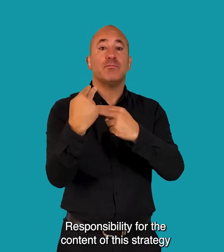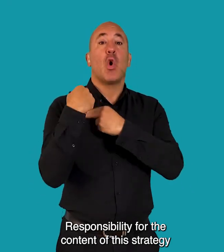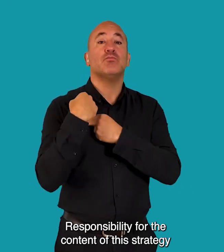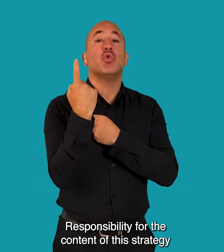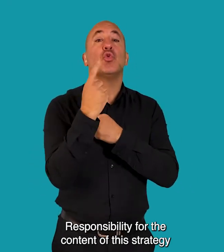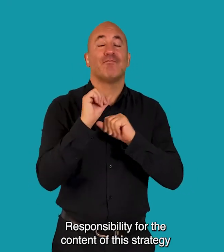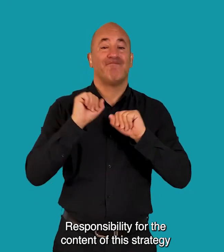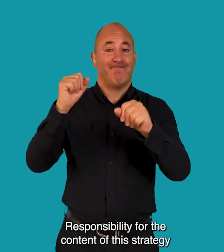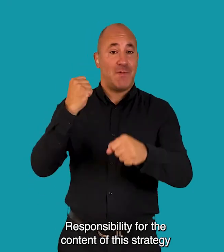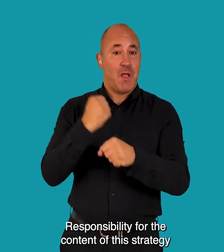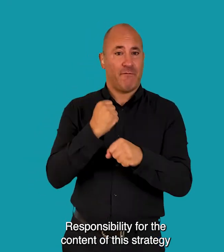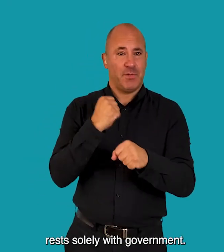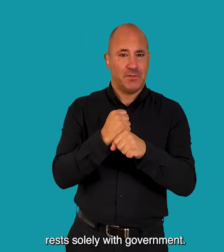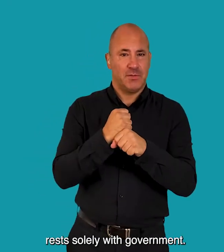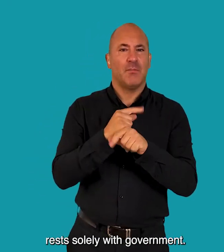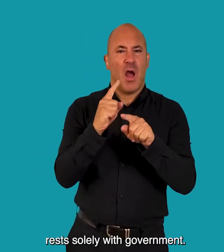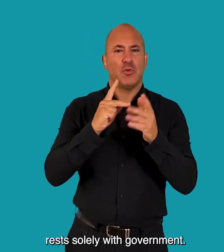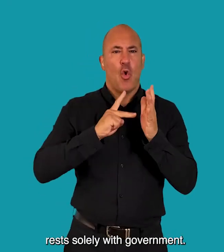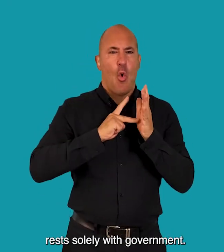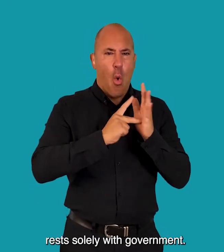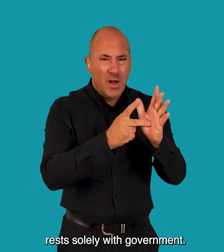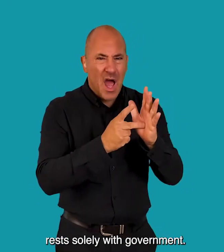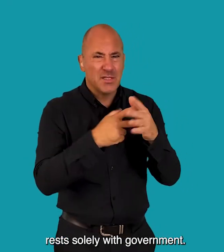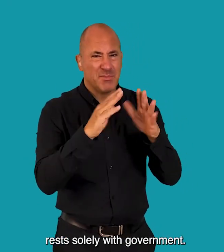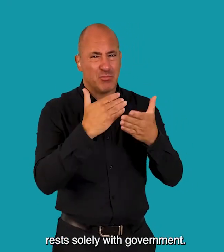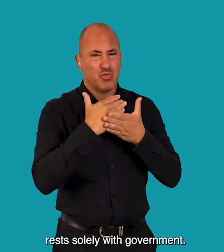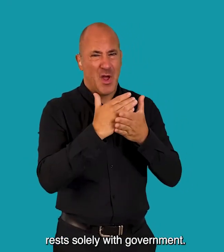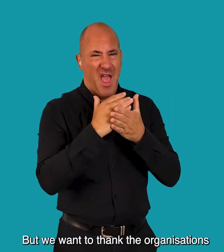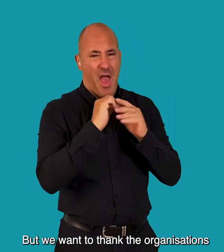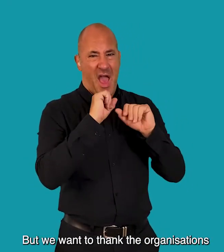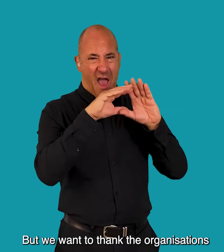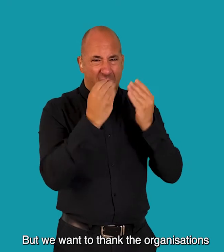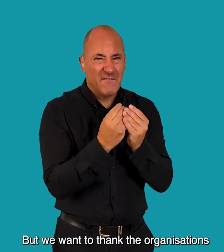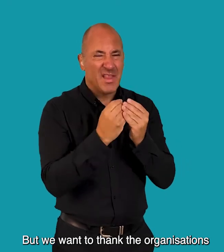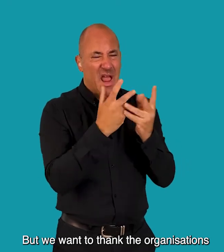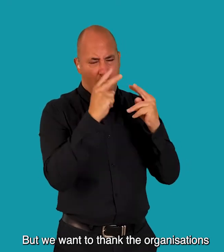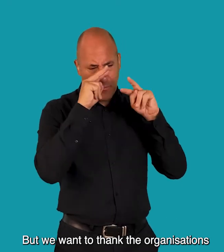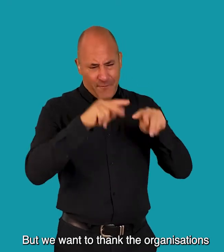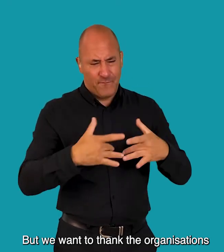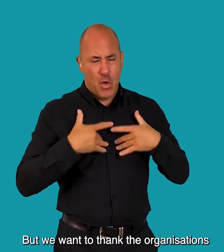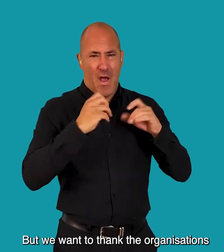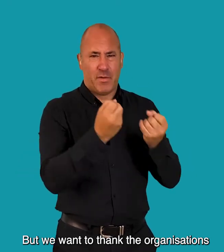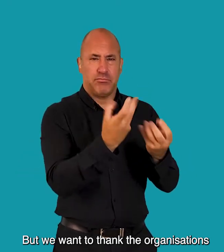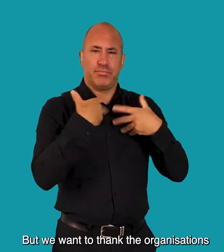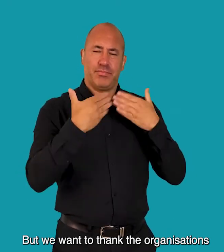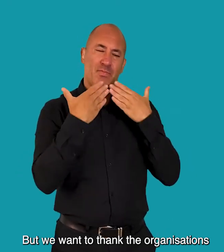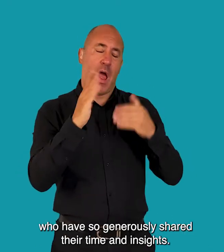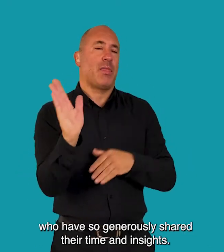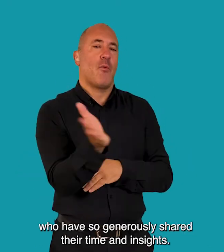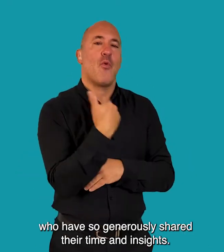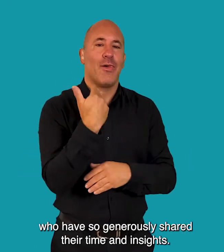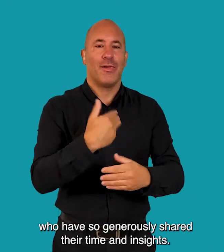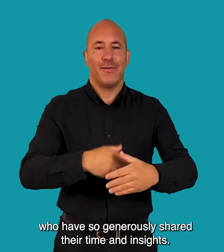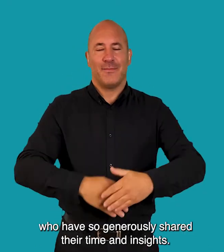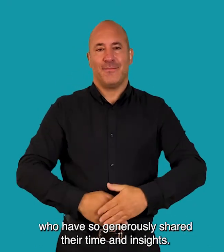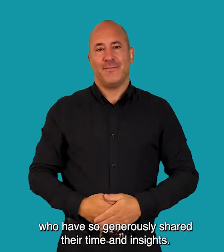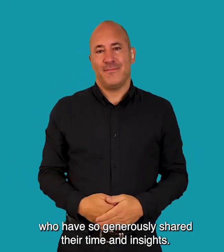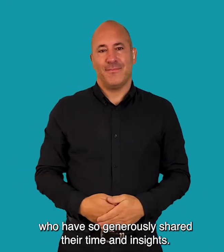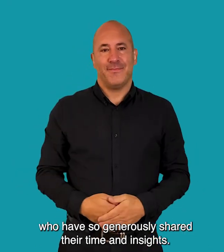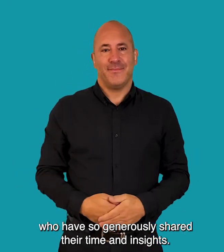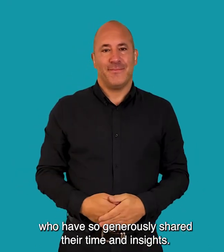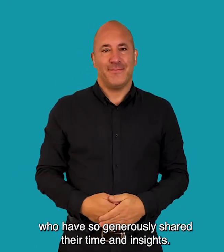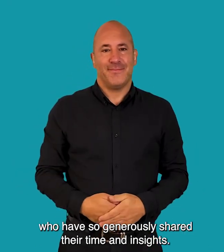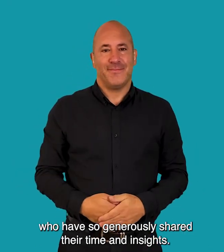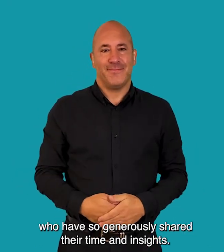the content of this strategy rests solely with government But we want to thank the organisations who have so generously